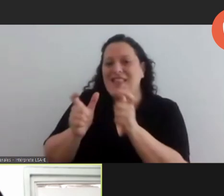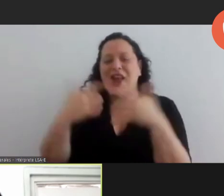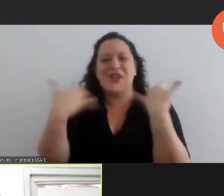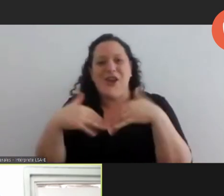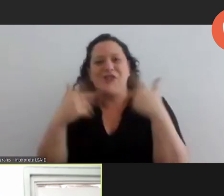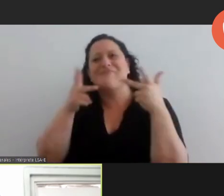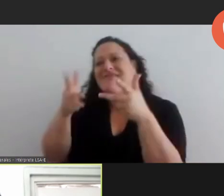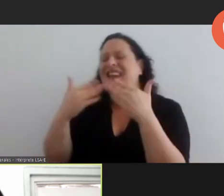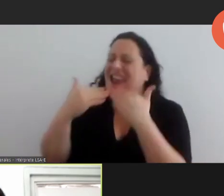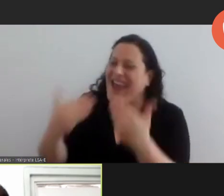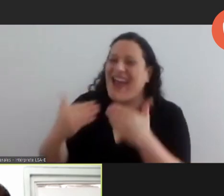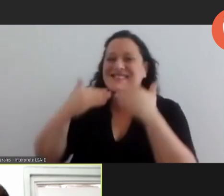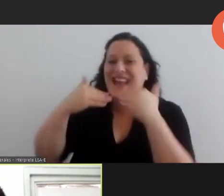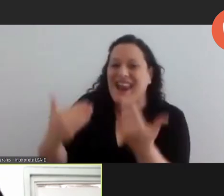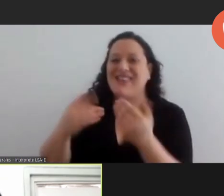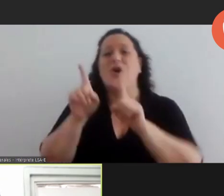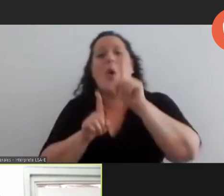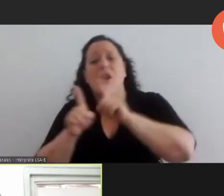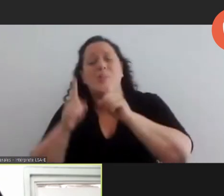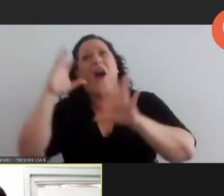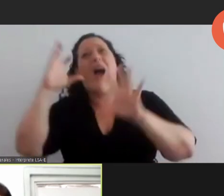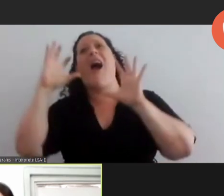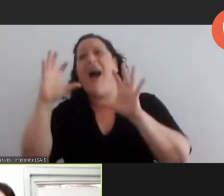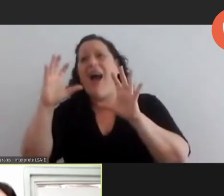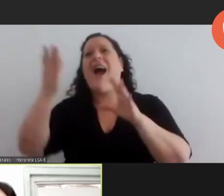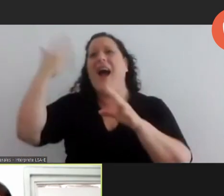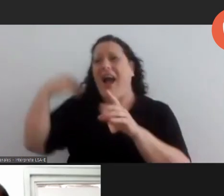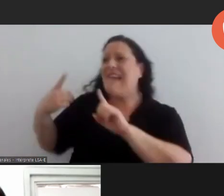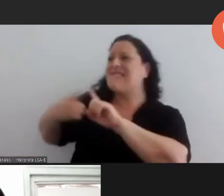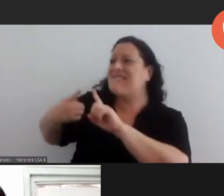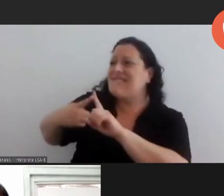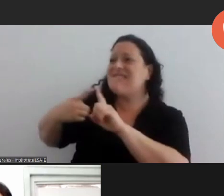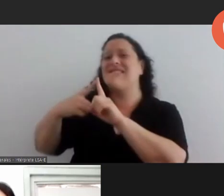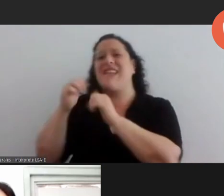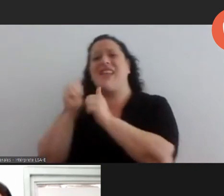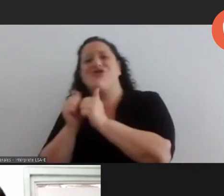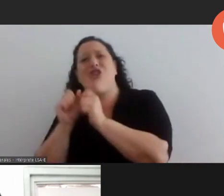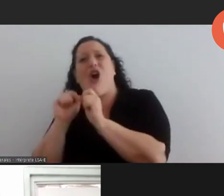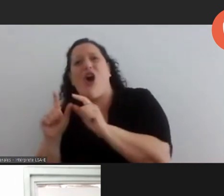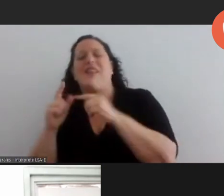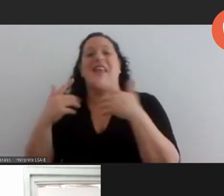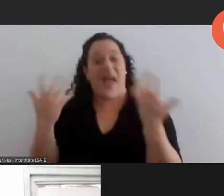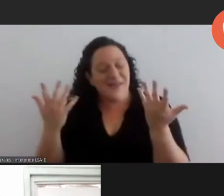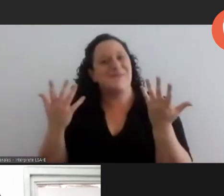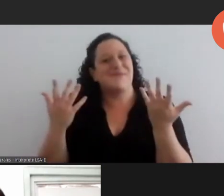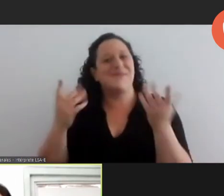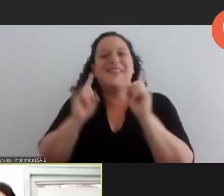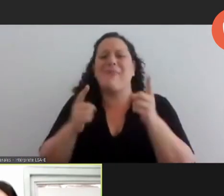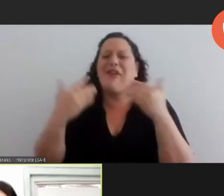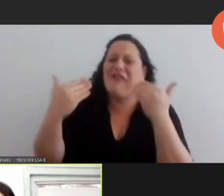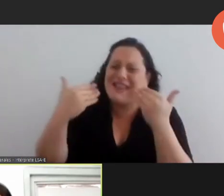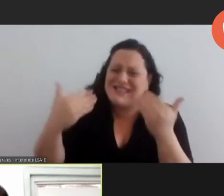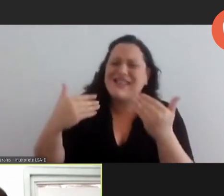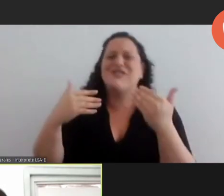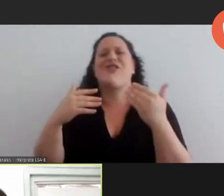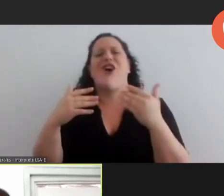chat of gratitude, that share certain anecdotes, that they